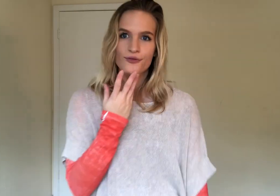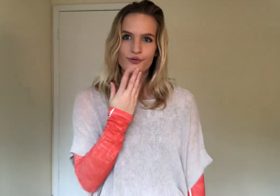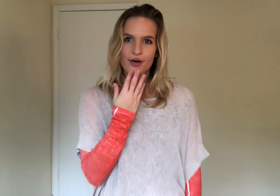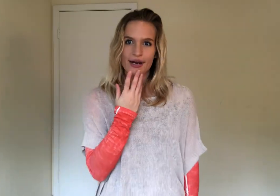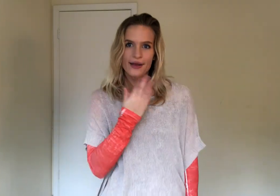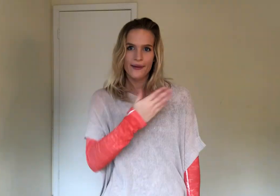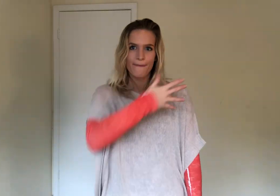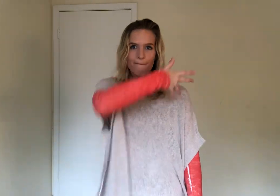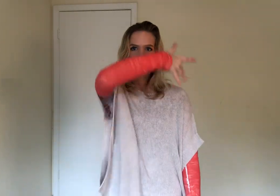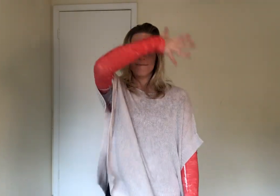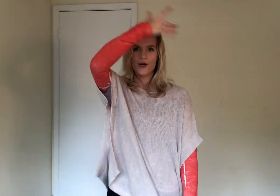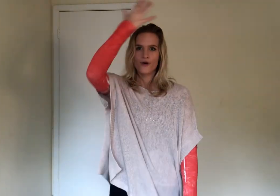rainbow.